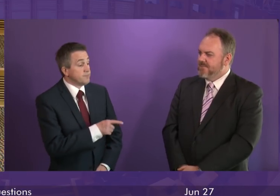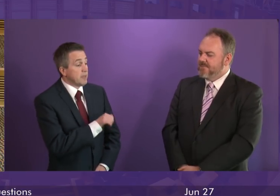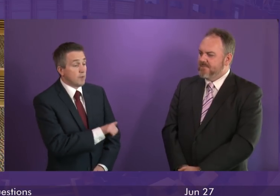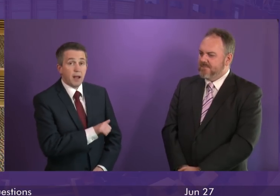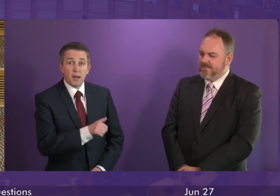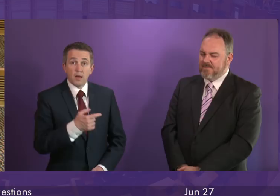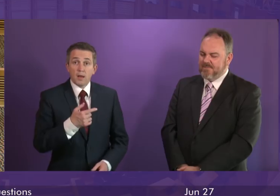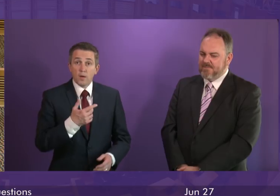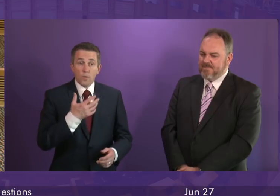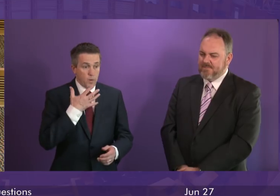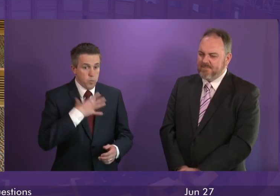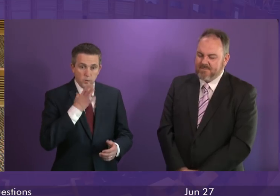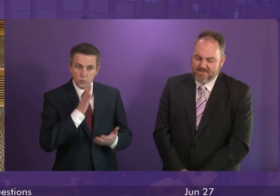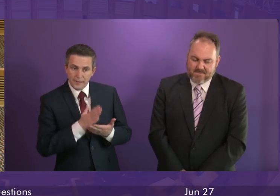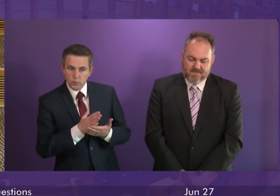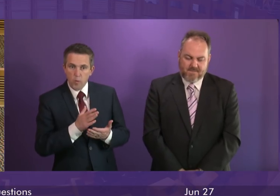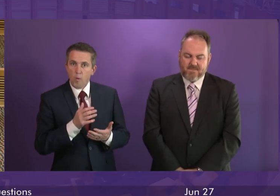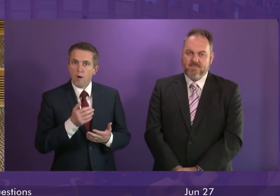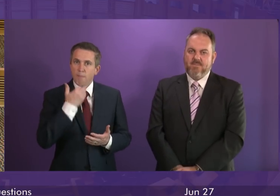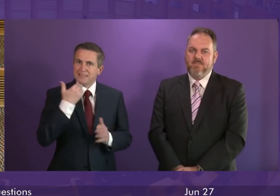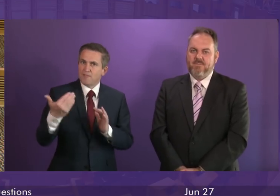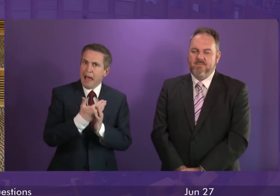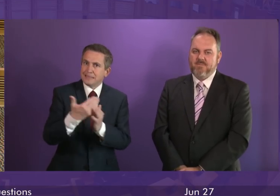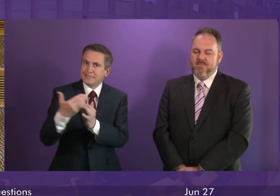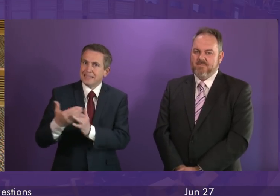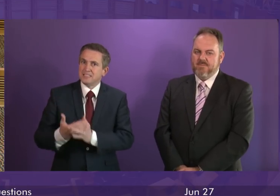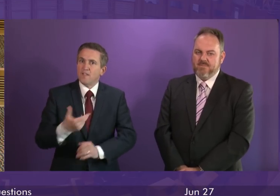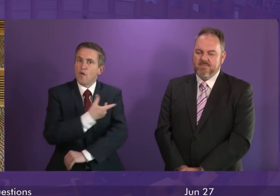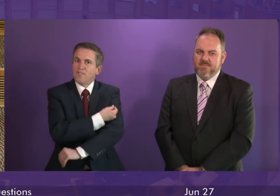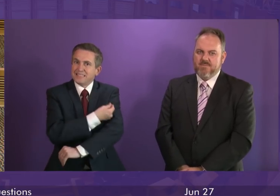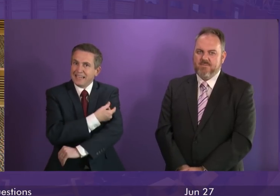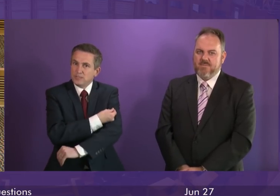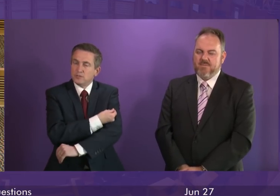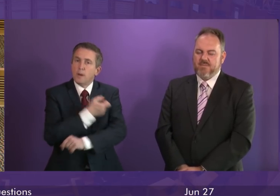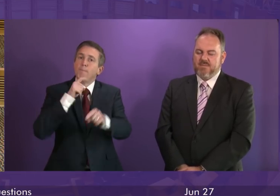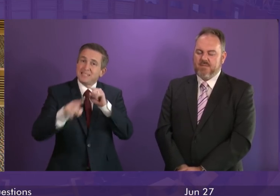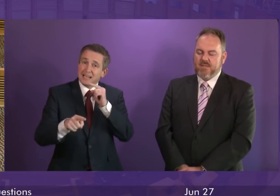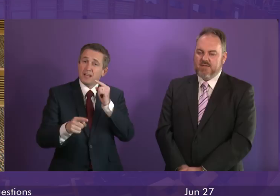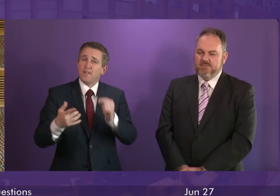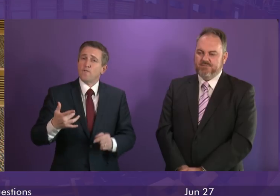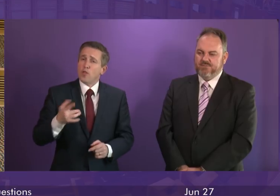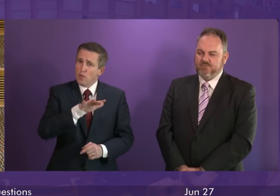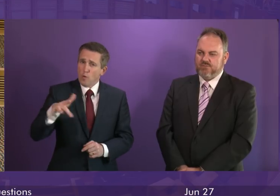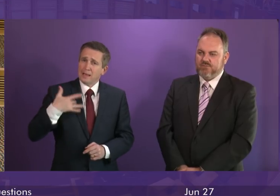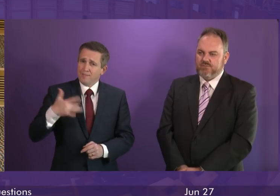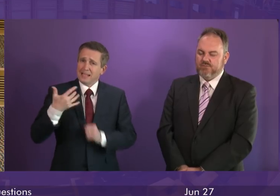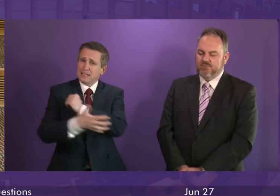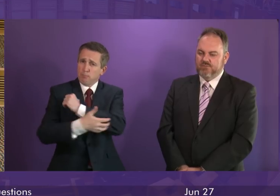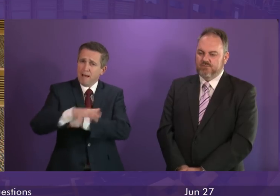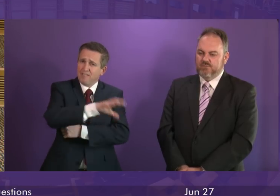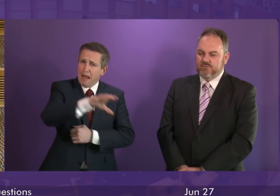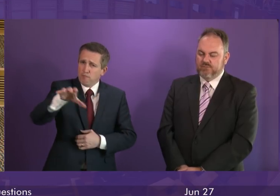do support making sure that access is as easy as possible, particularly for those in deprived communities. In fact, our whole